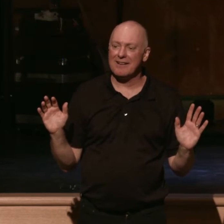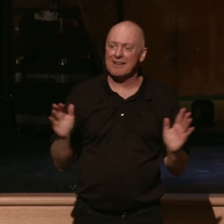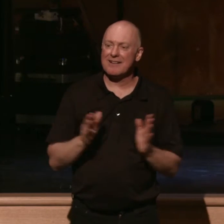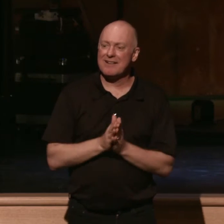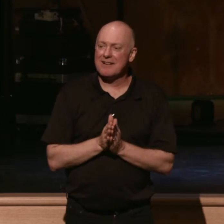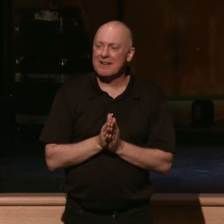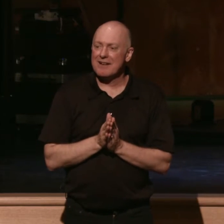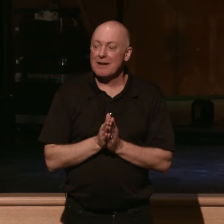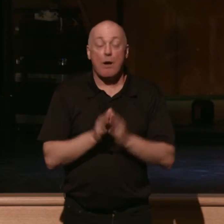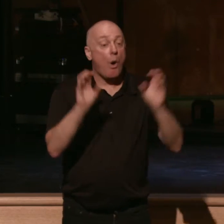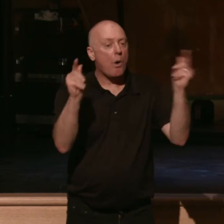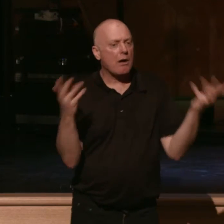Okay, so why is this so bad?